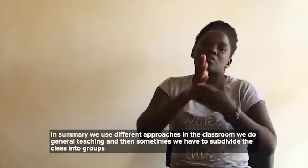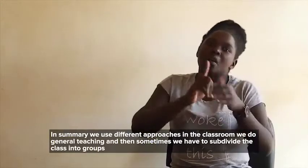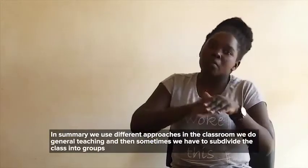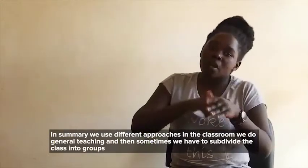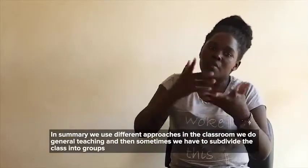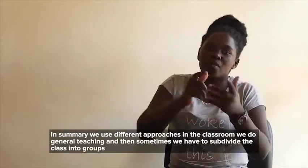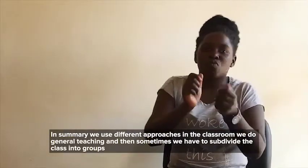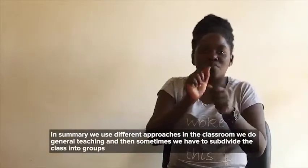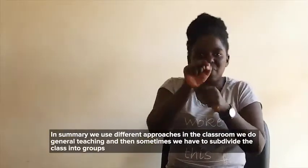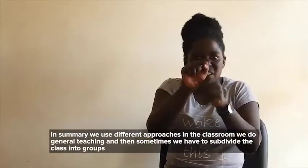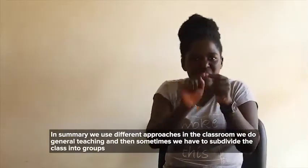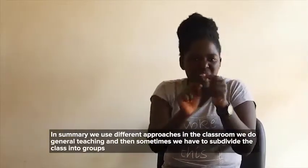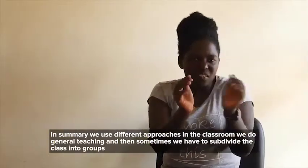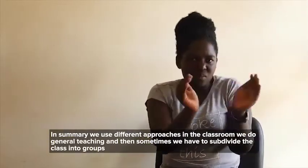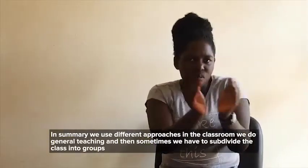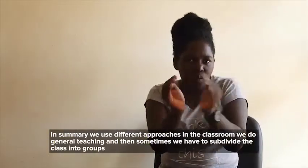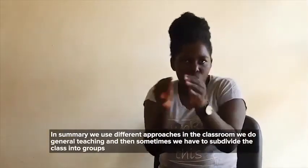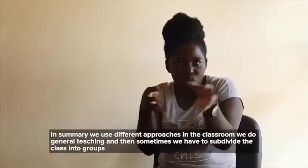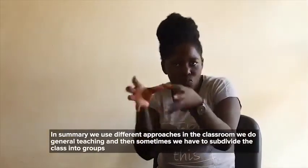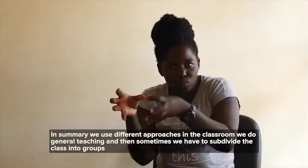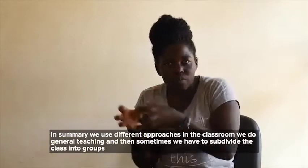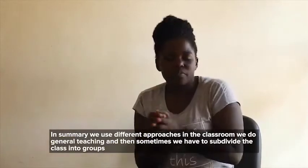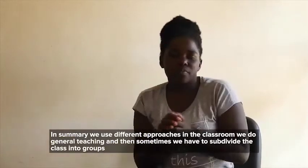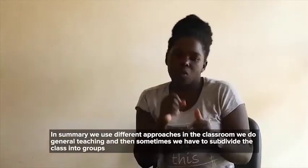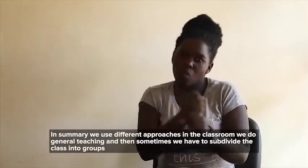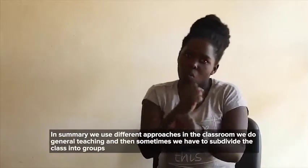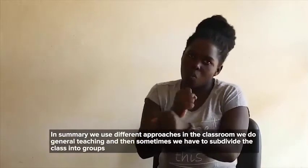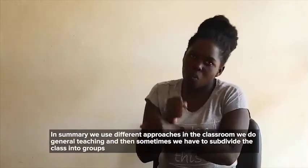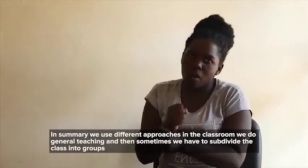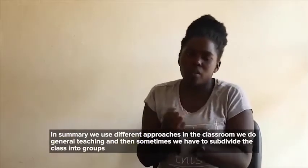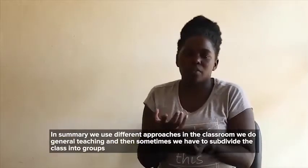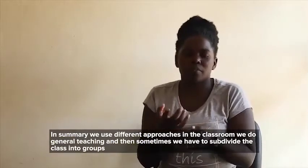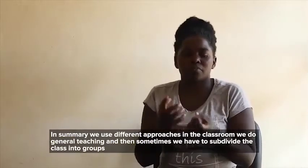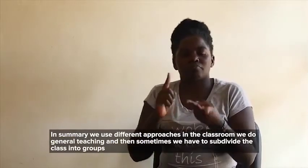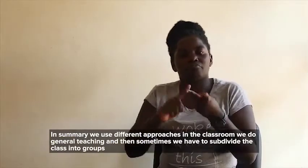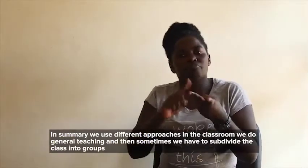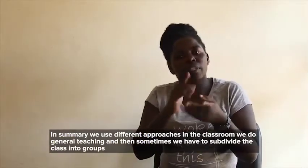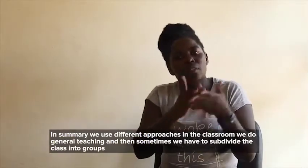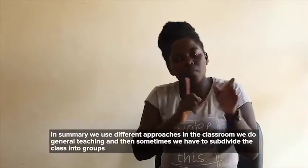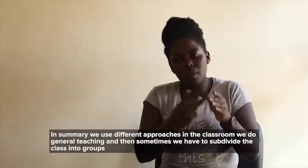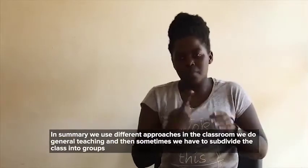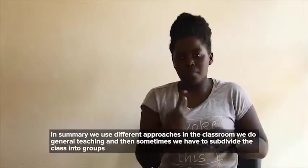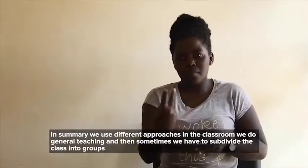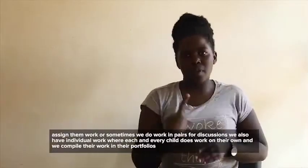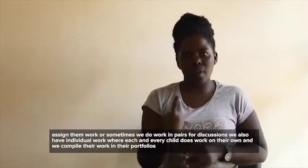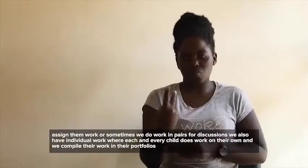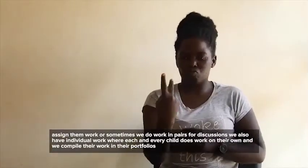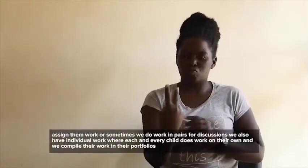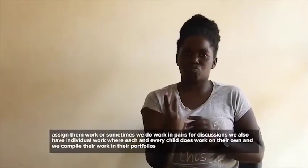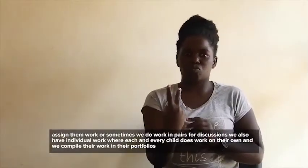In the classroom, we do general teaching. And then sometimes we have to subdivide the class into groups, assign them